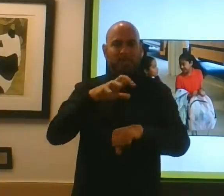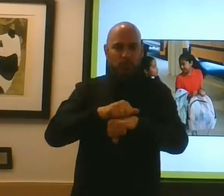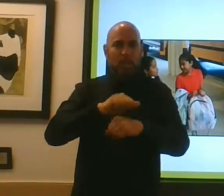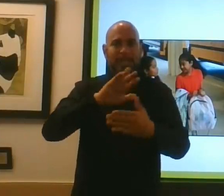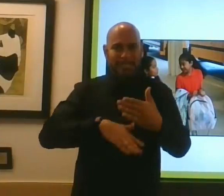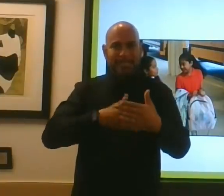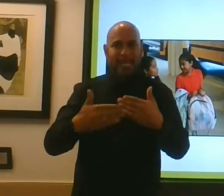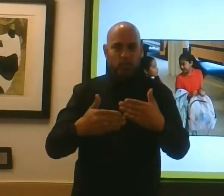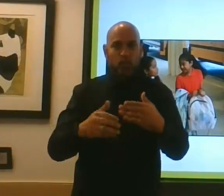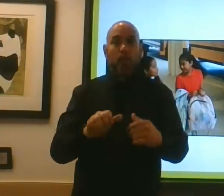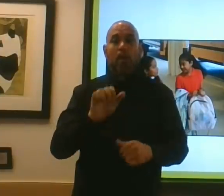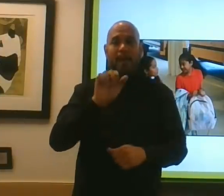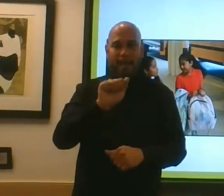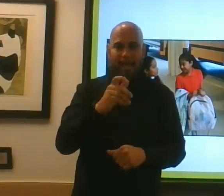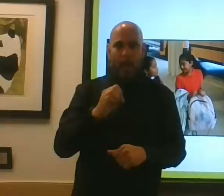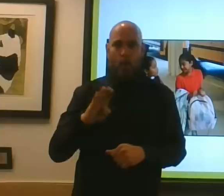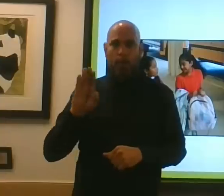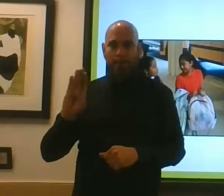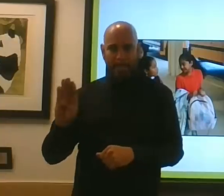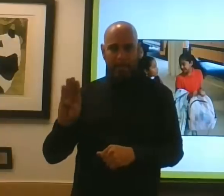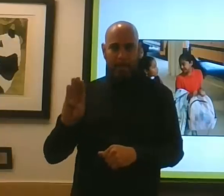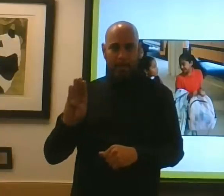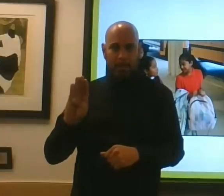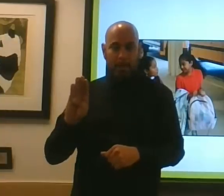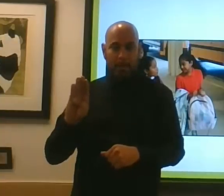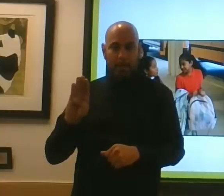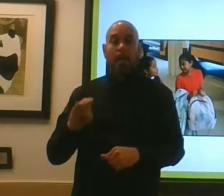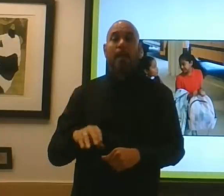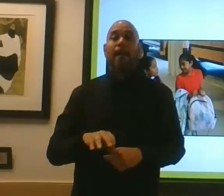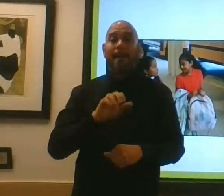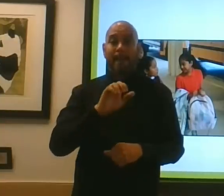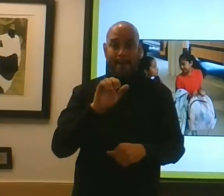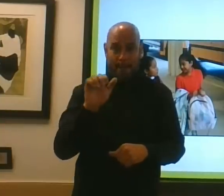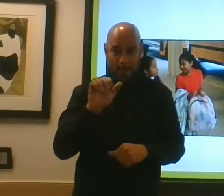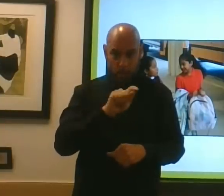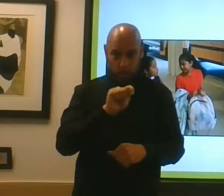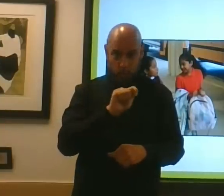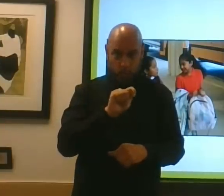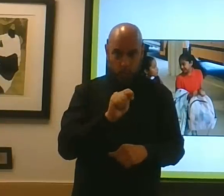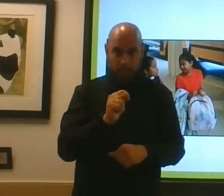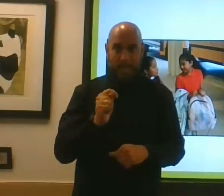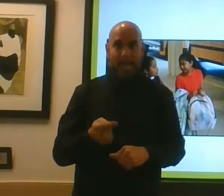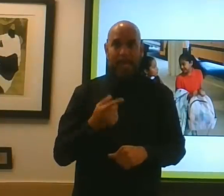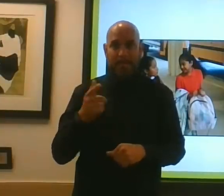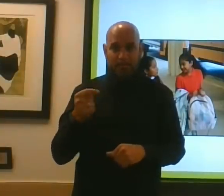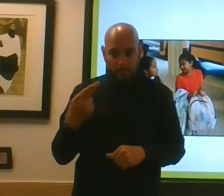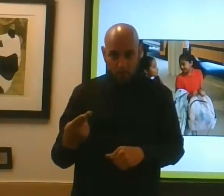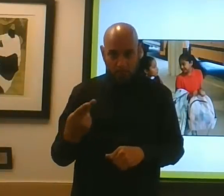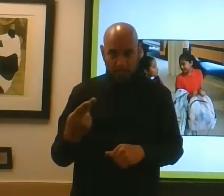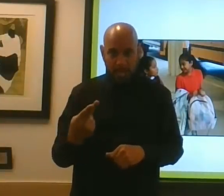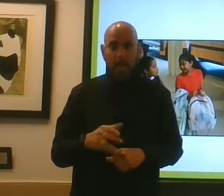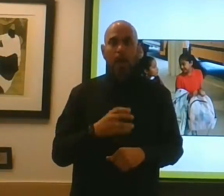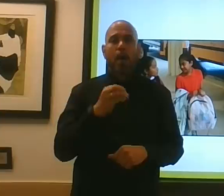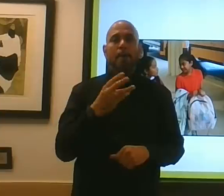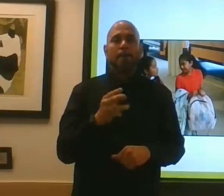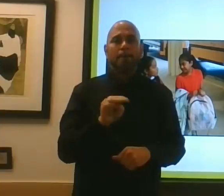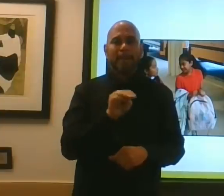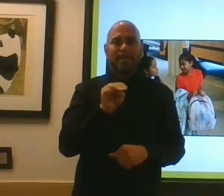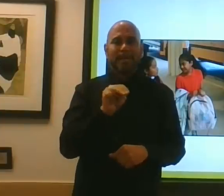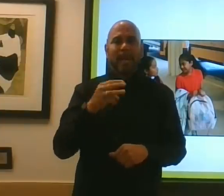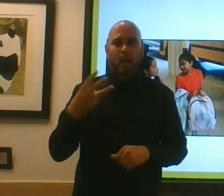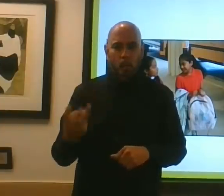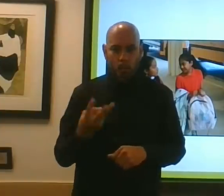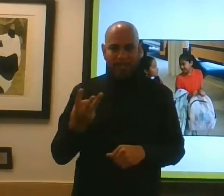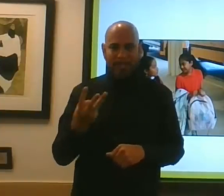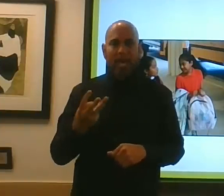Wednesdays or a B schedule Tuesdays and Thursdays. And all of them will engage in virtual learning or extending learning beyond